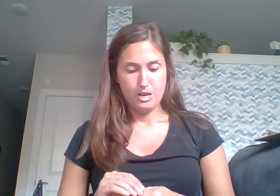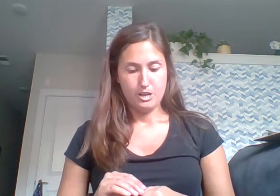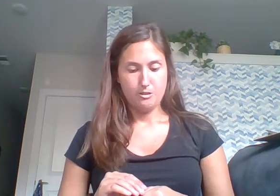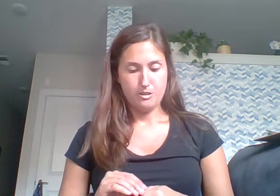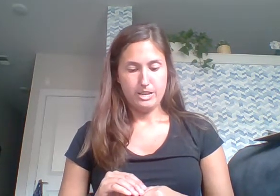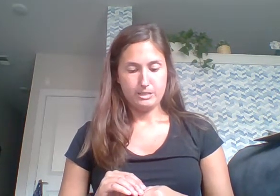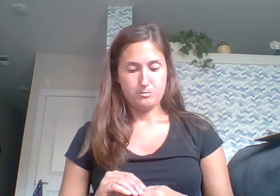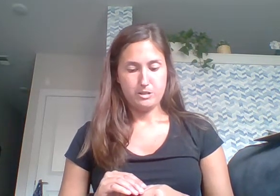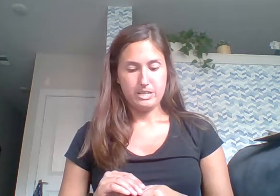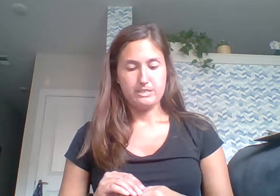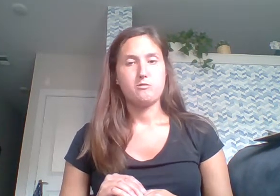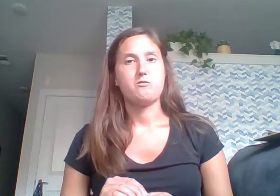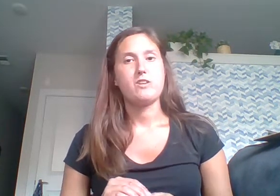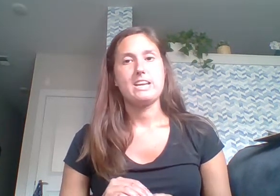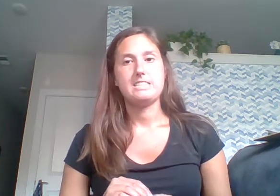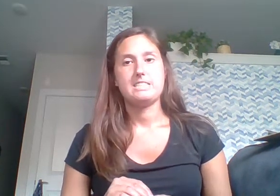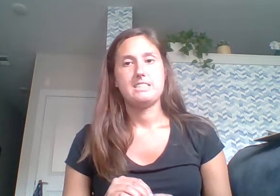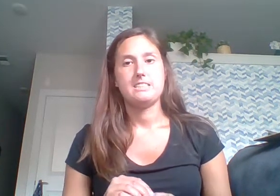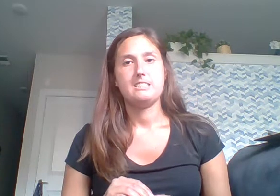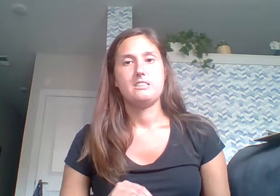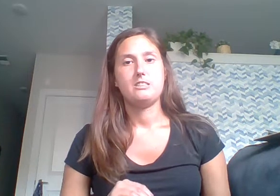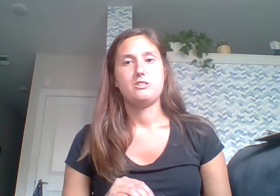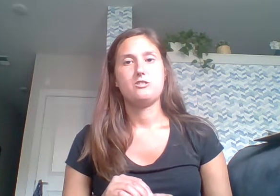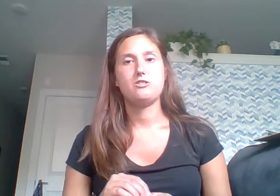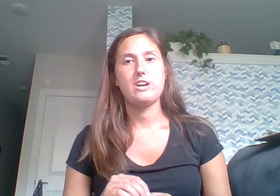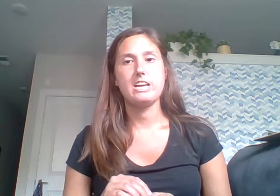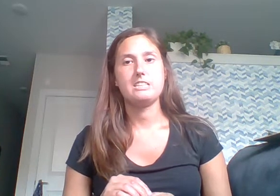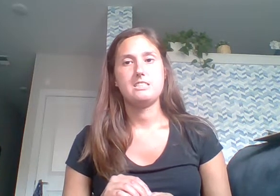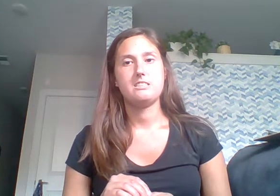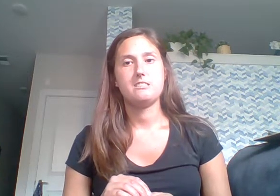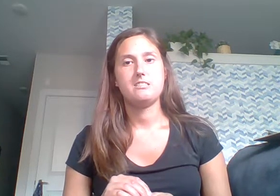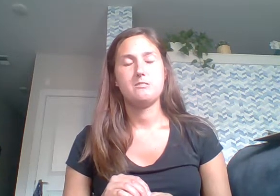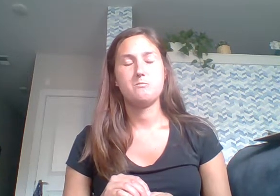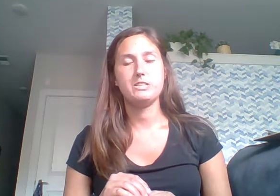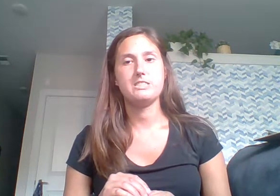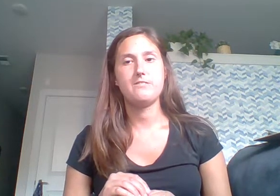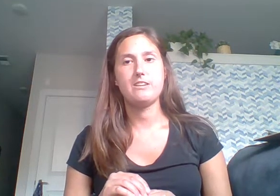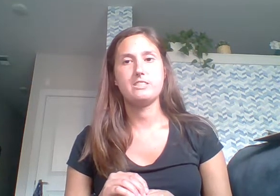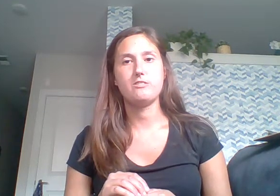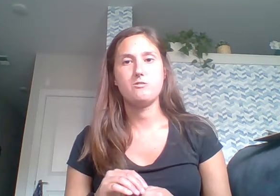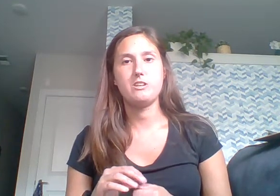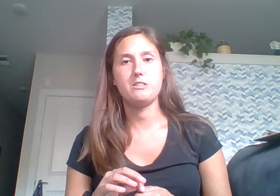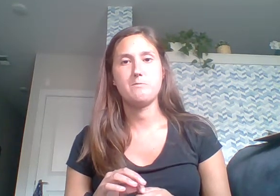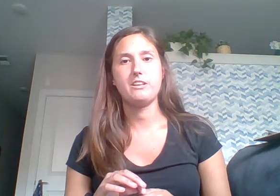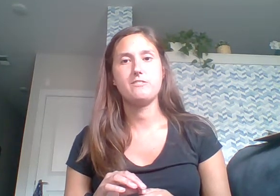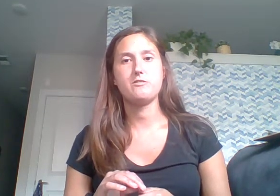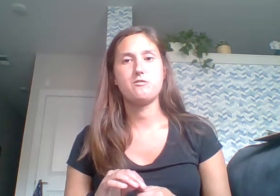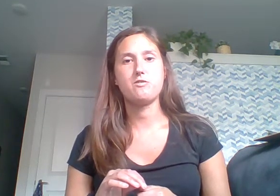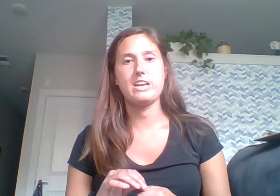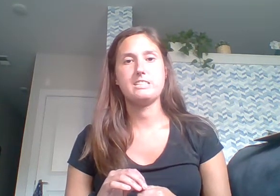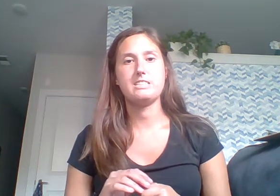Your next word is rate. Rate. What's the vowel sound you hear in the middle of? Rate.